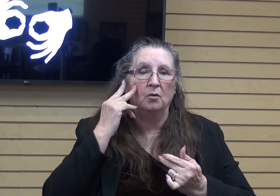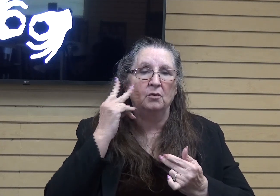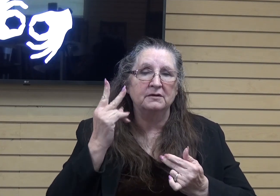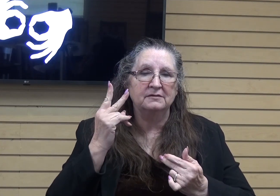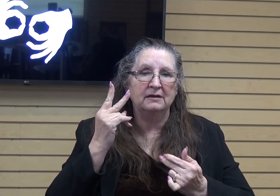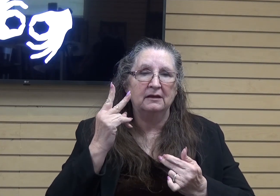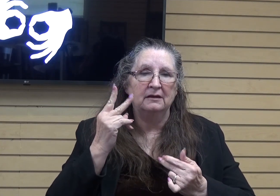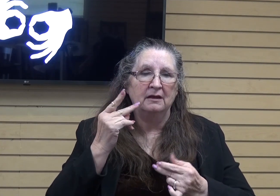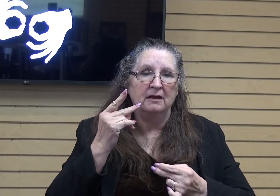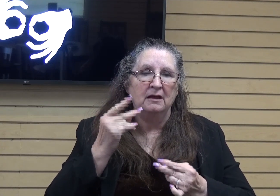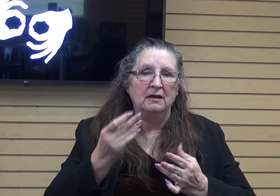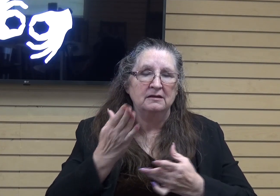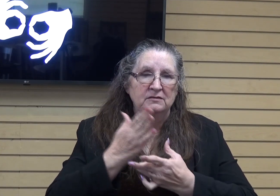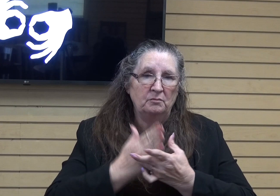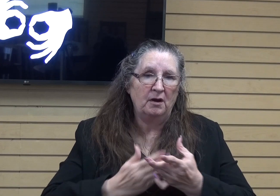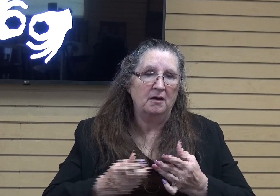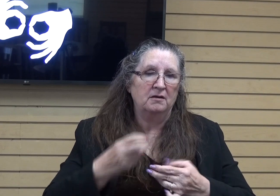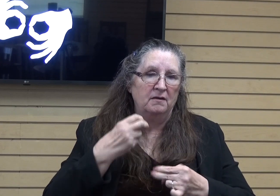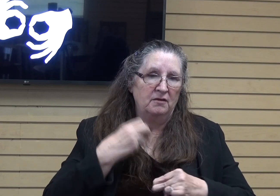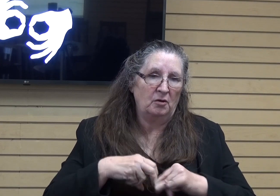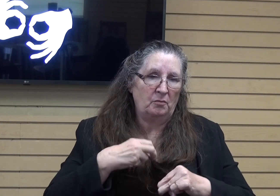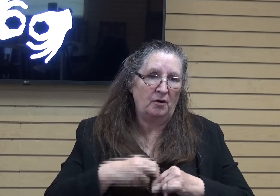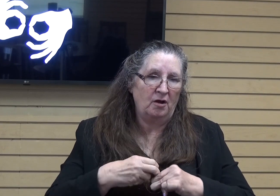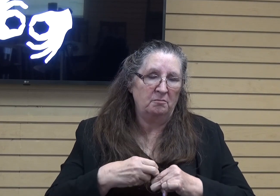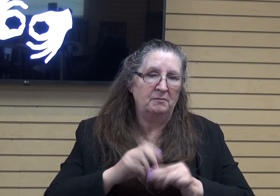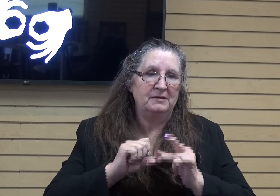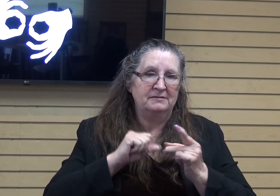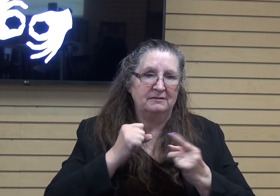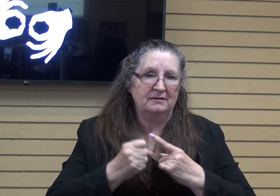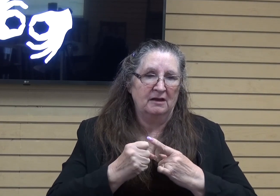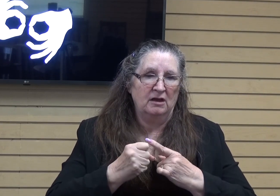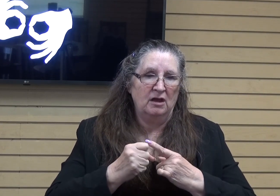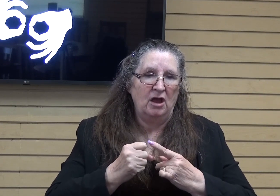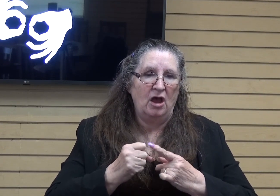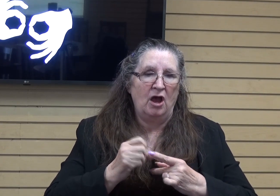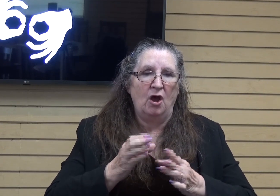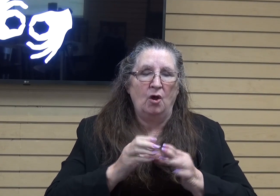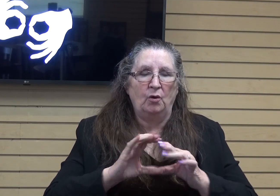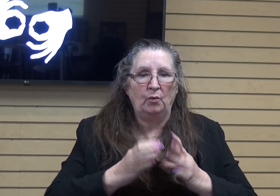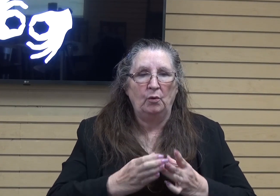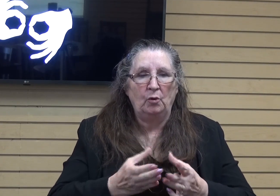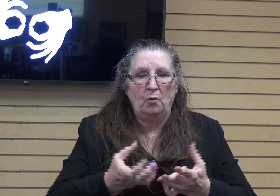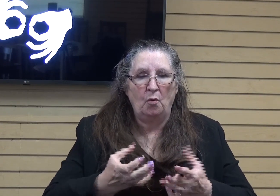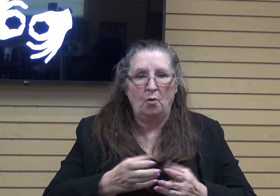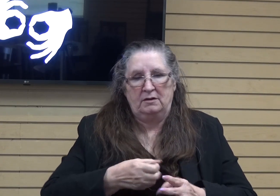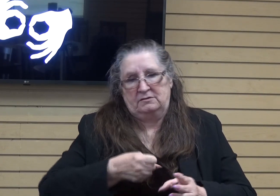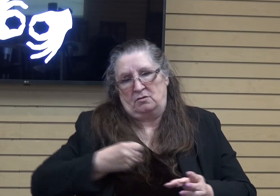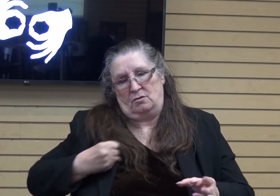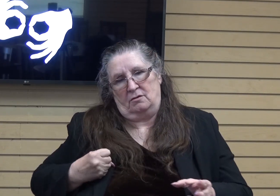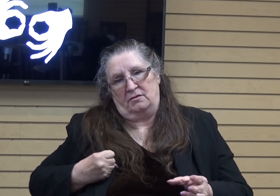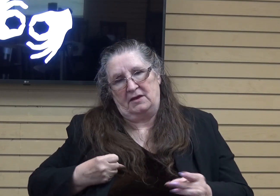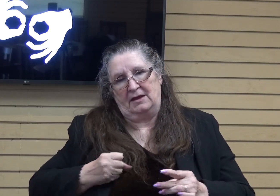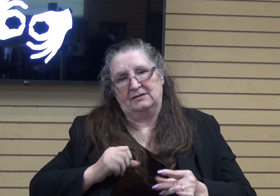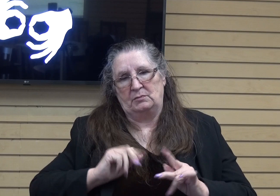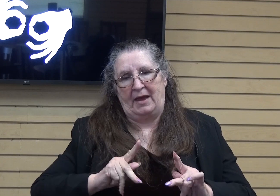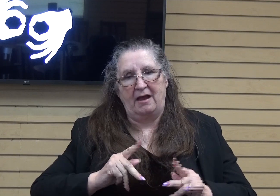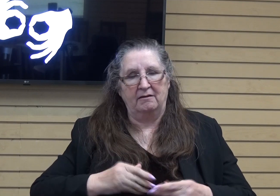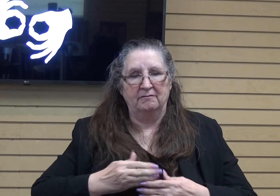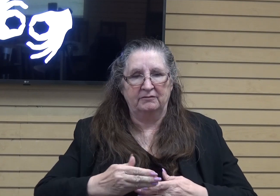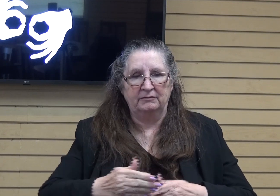problem in society, a group intent on holding things back. Once we were considered important